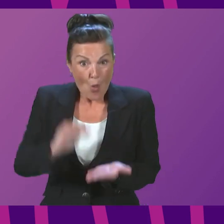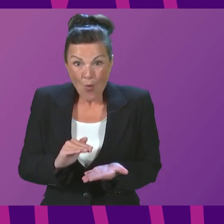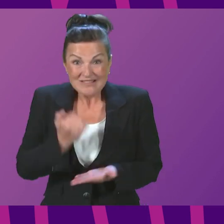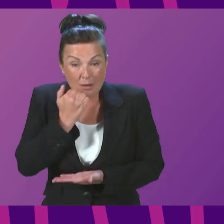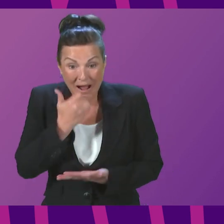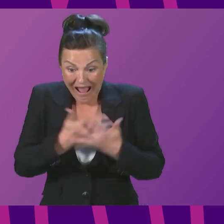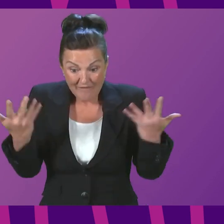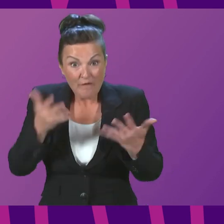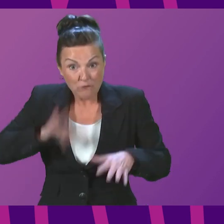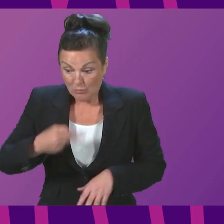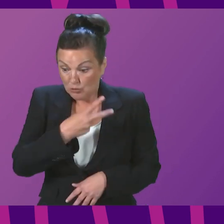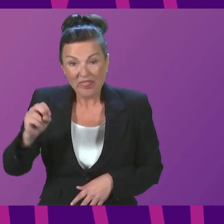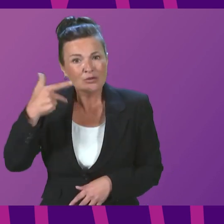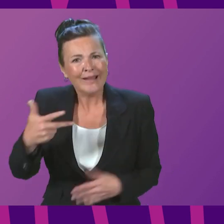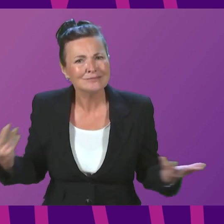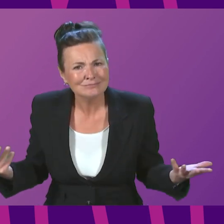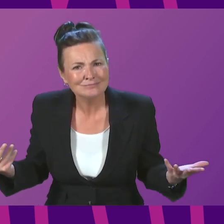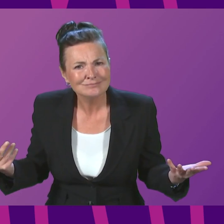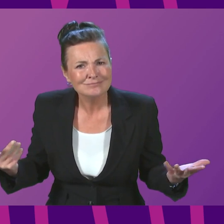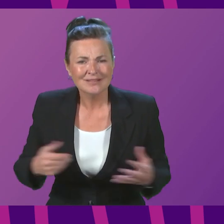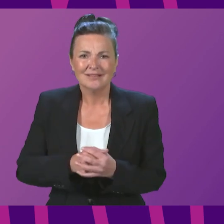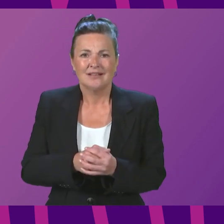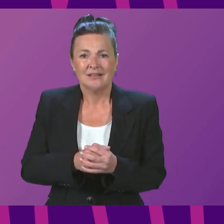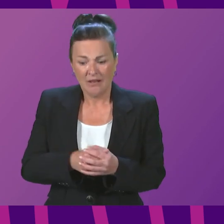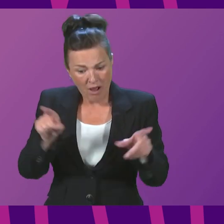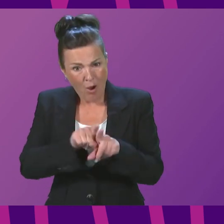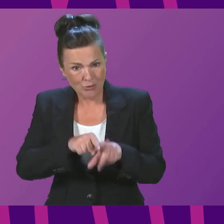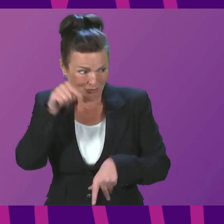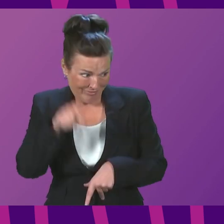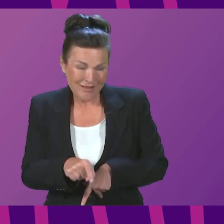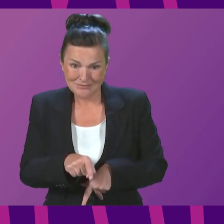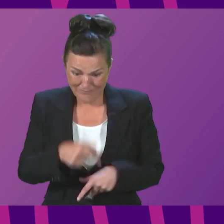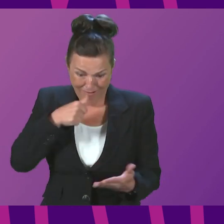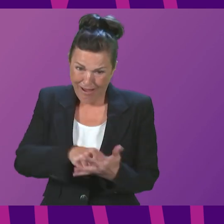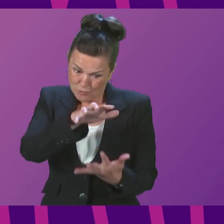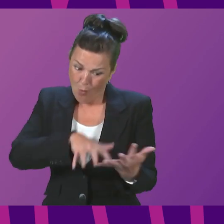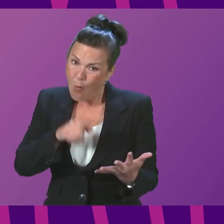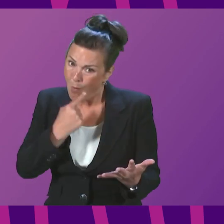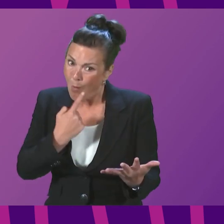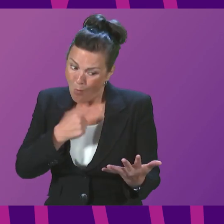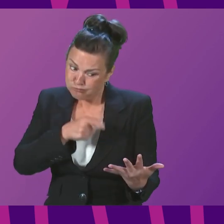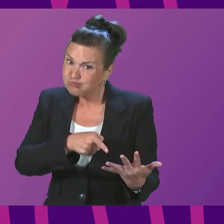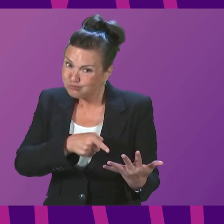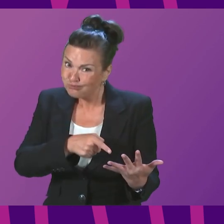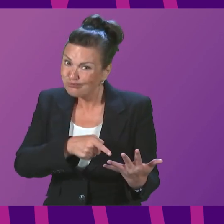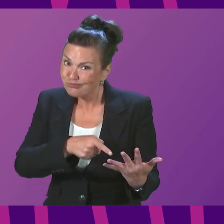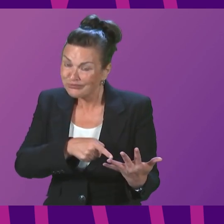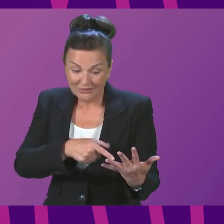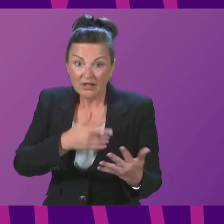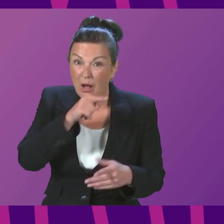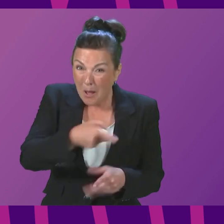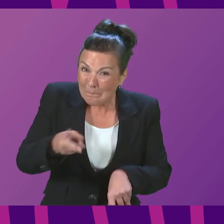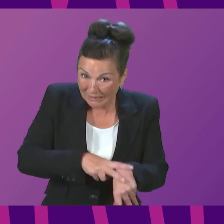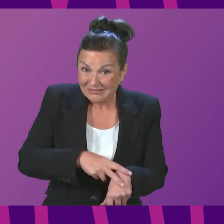levels since 2008. And again, in this hard-hitting letter from the Scottish Police Federation, police